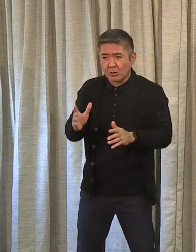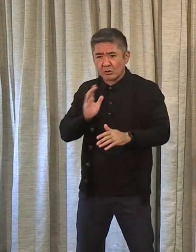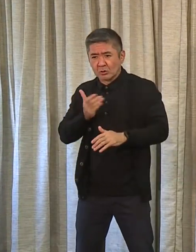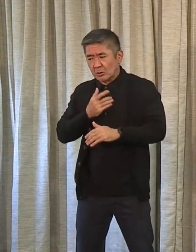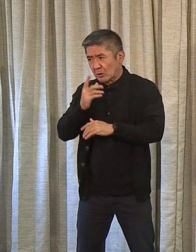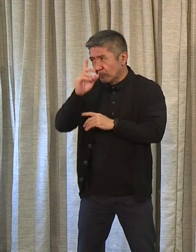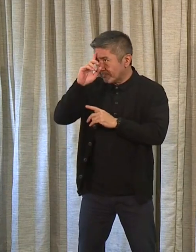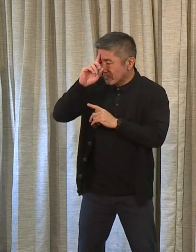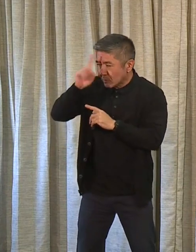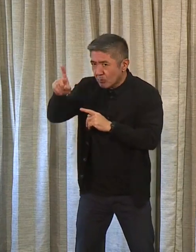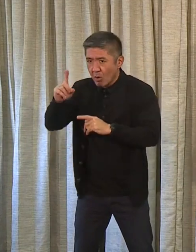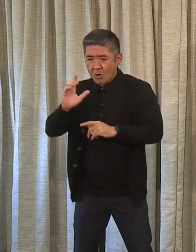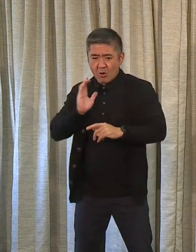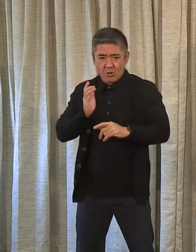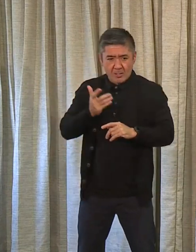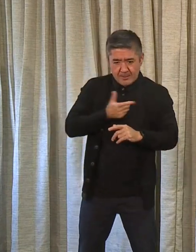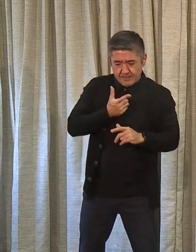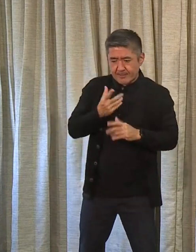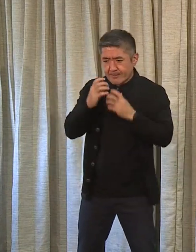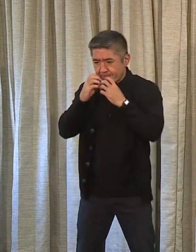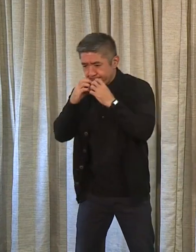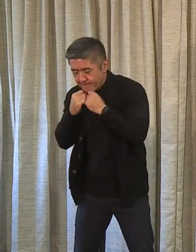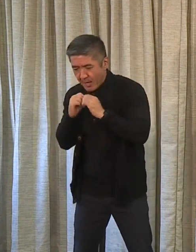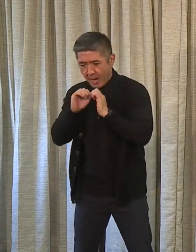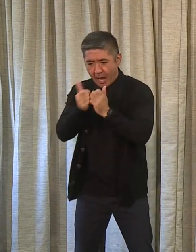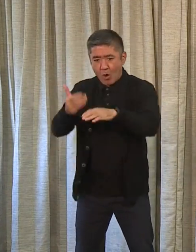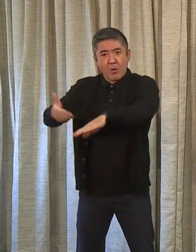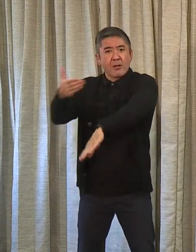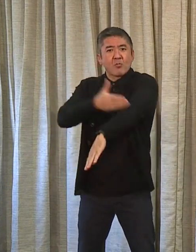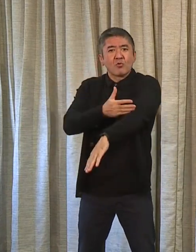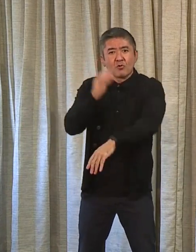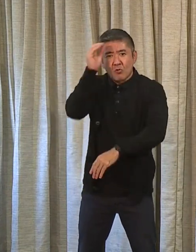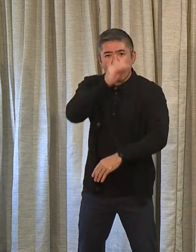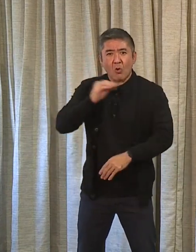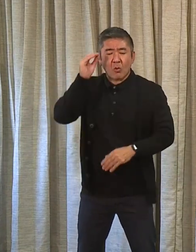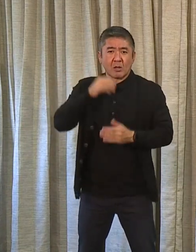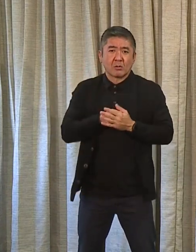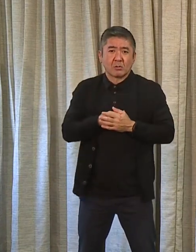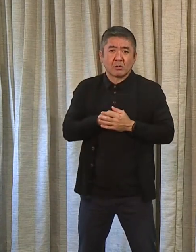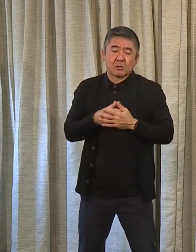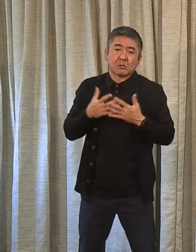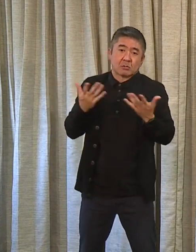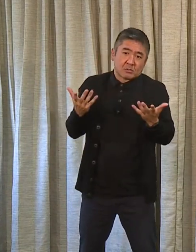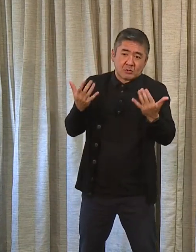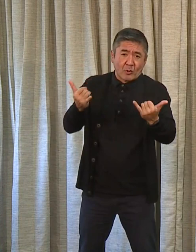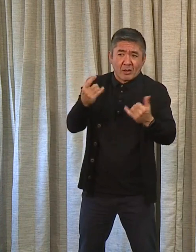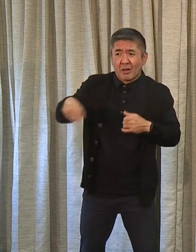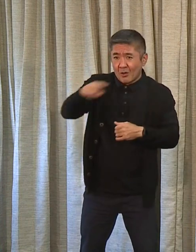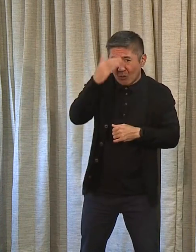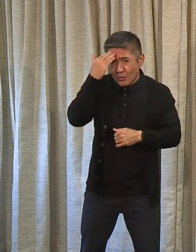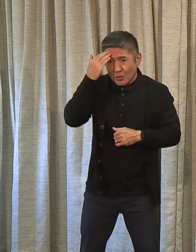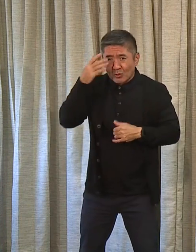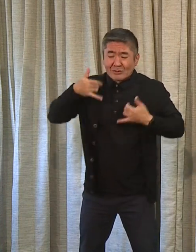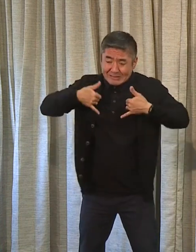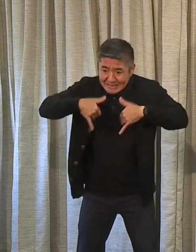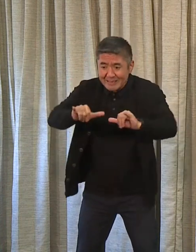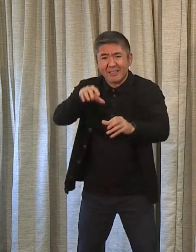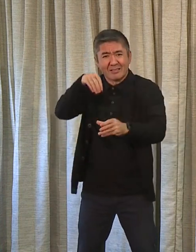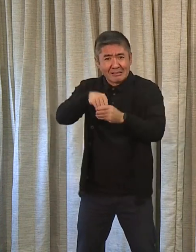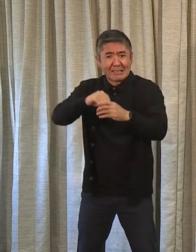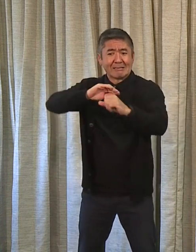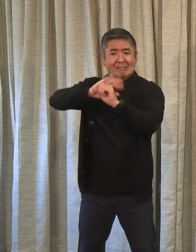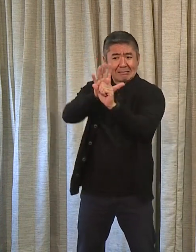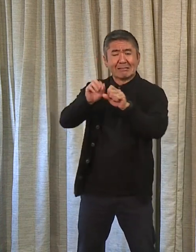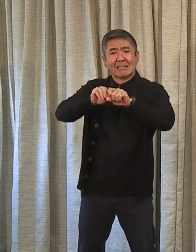our spirits, and everything else behind that to try to make it better despite right now the uncertainty of this pandemic that we're still in and the